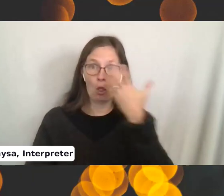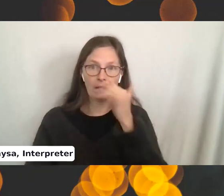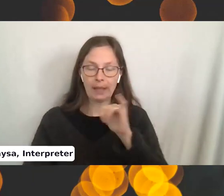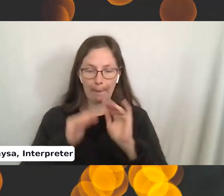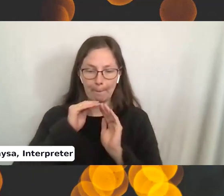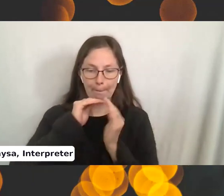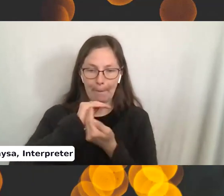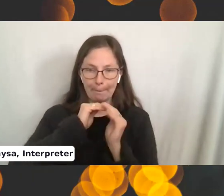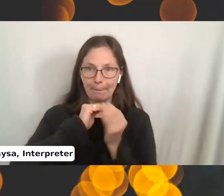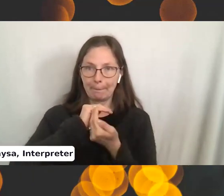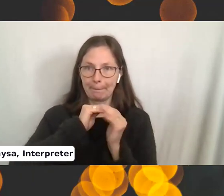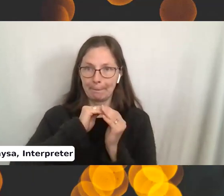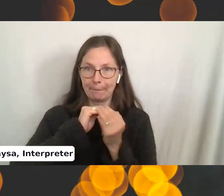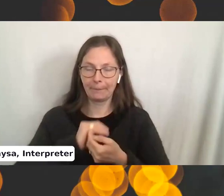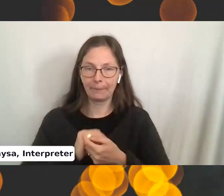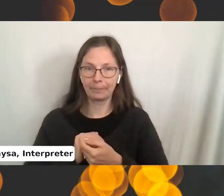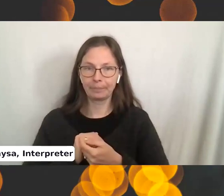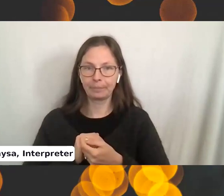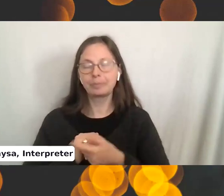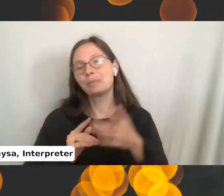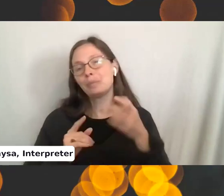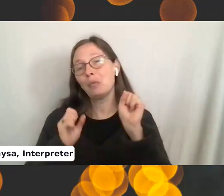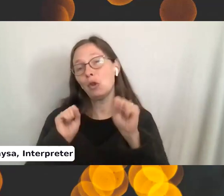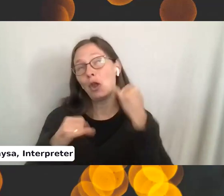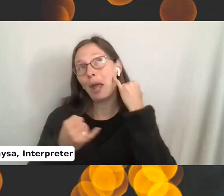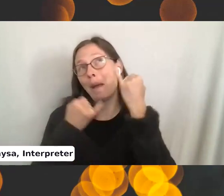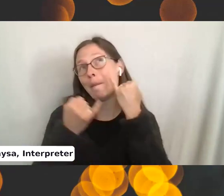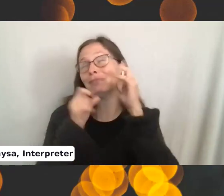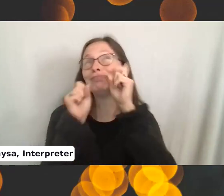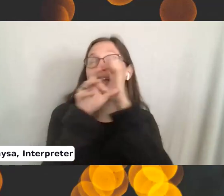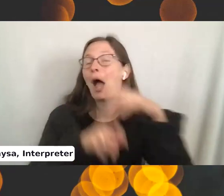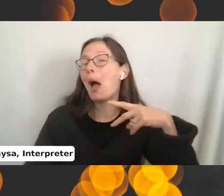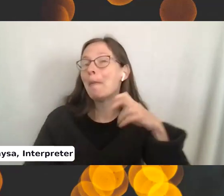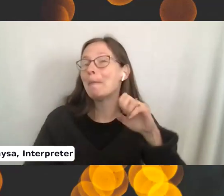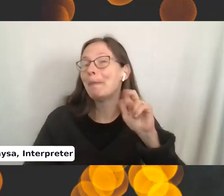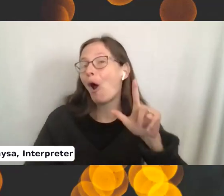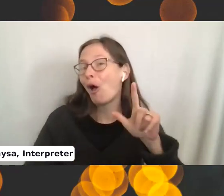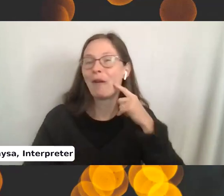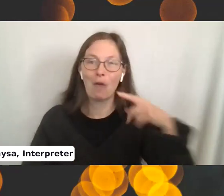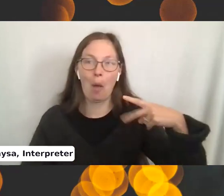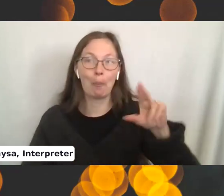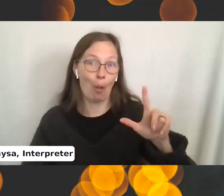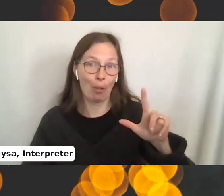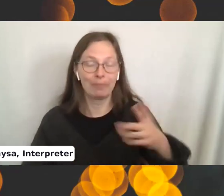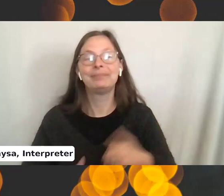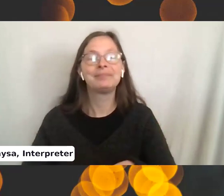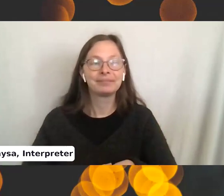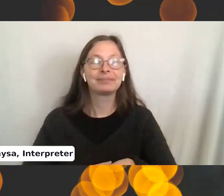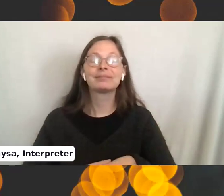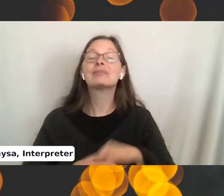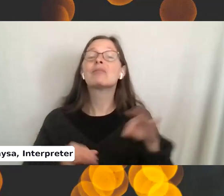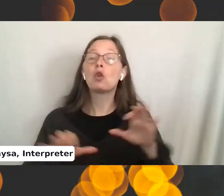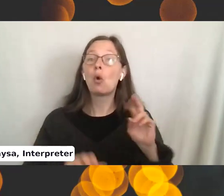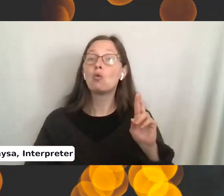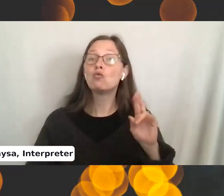Or with a little imagination, a purl. So if you're doing regular ribbed knitting, like the kind, like a